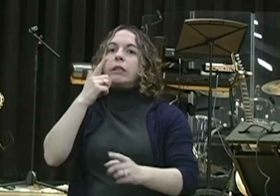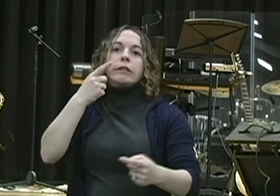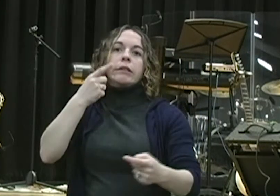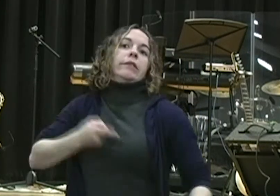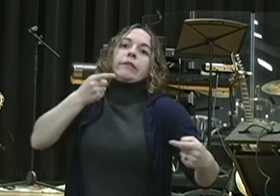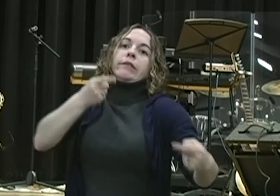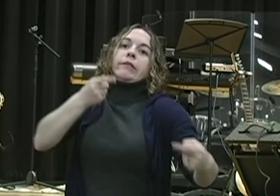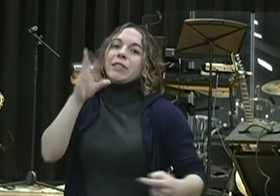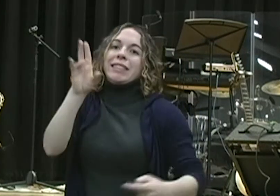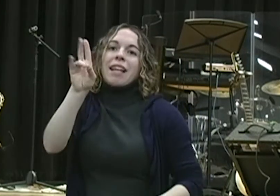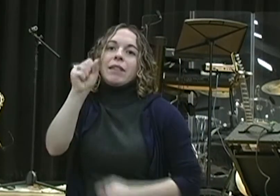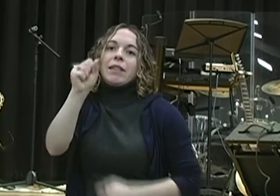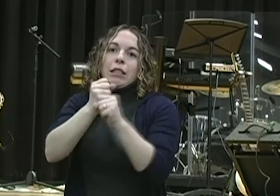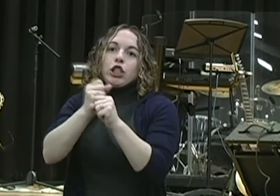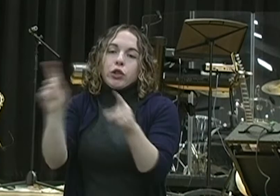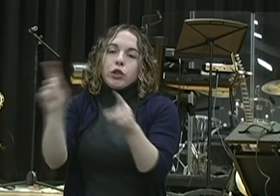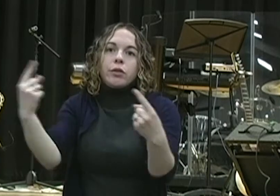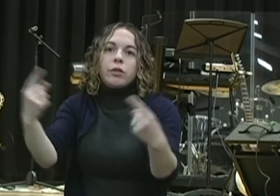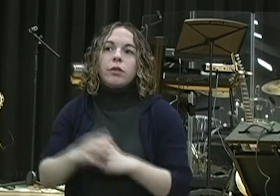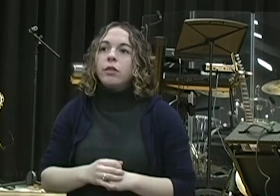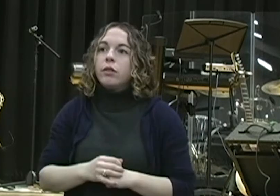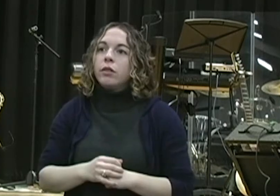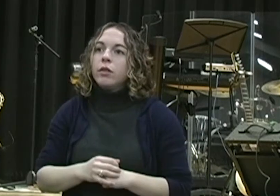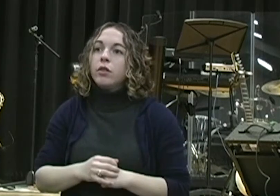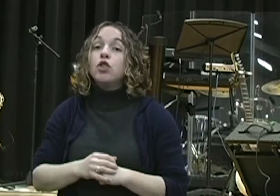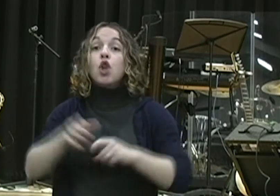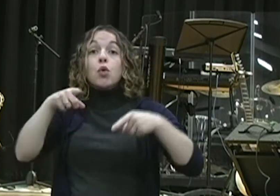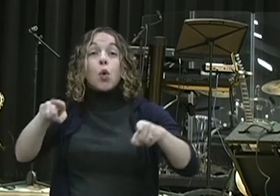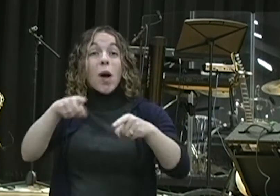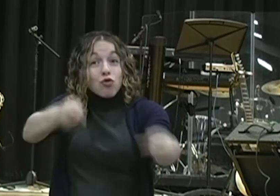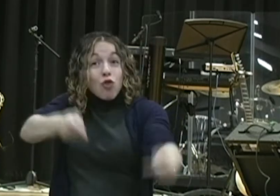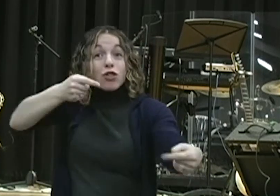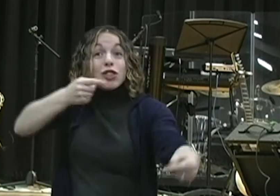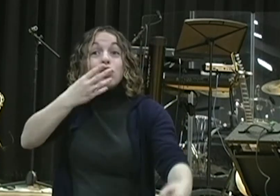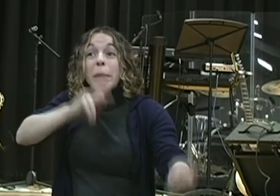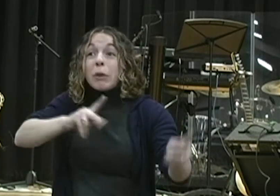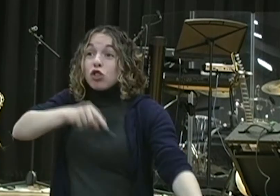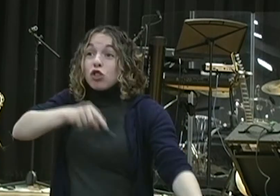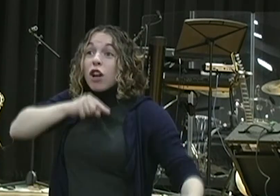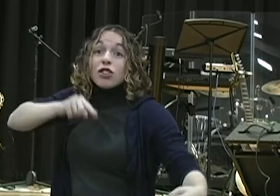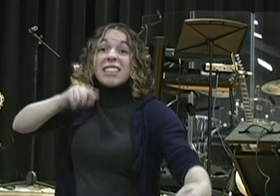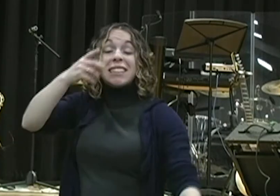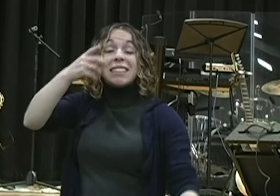committing himself to prayer, he's reading his Bible. Everybody say, good idea. How do you mean he's reading the book of? Say, Jeremiah.